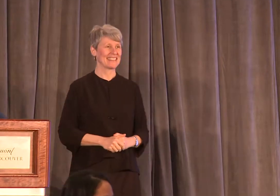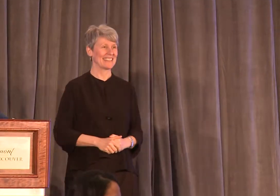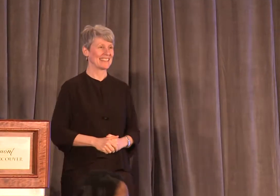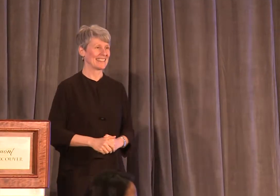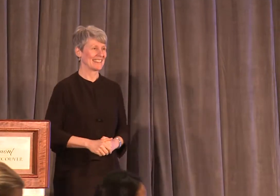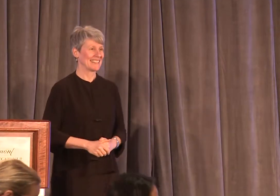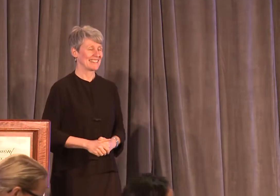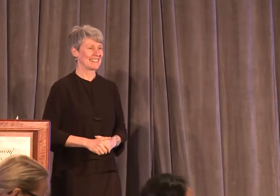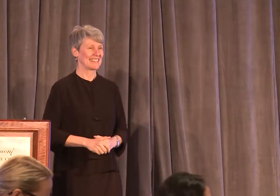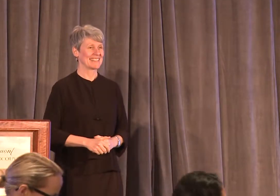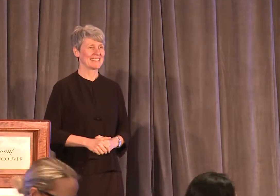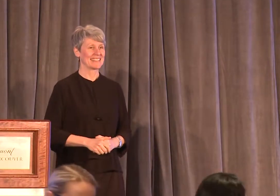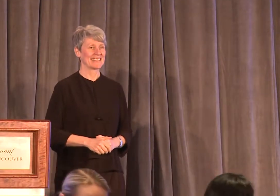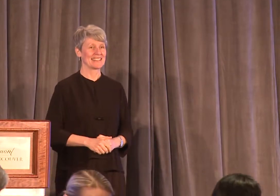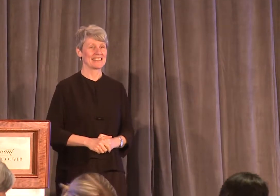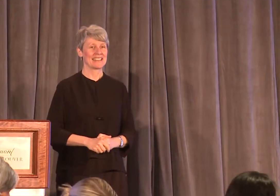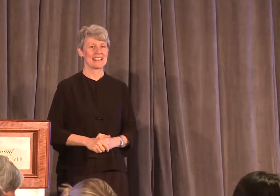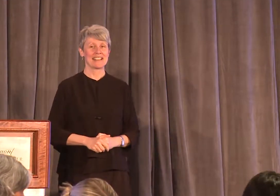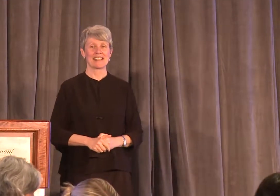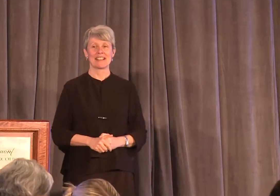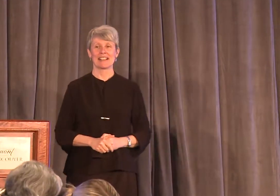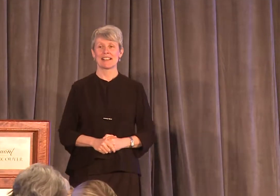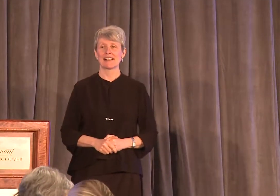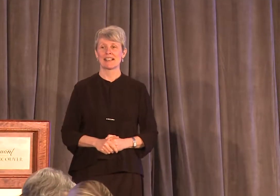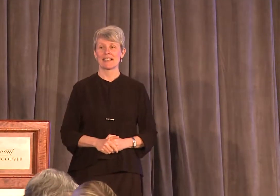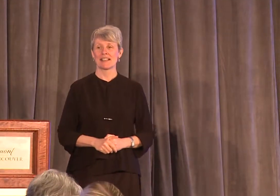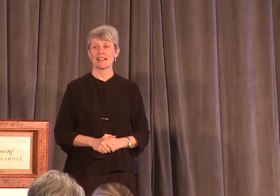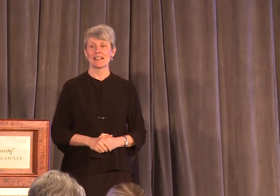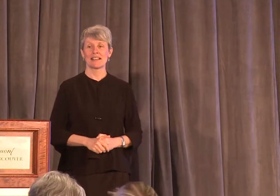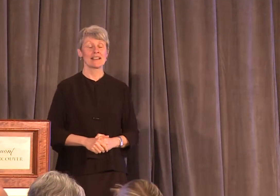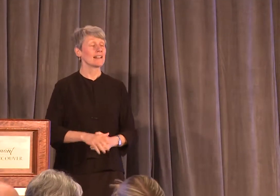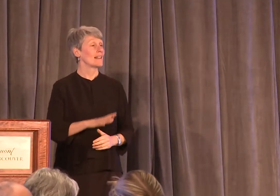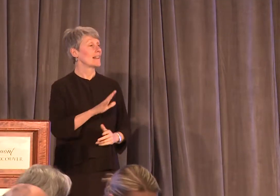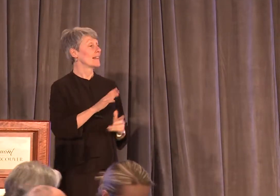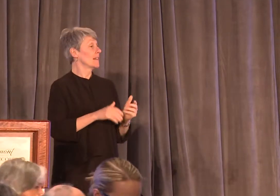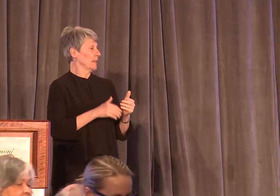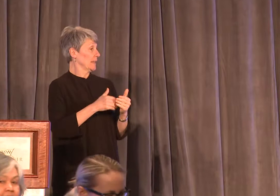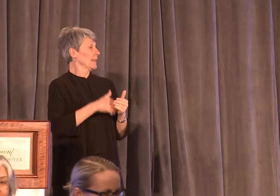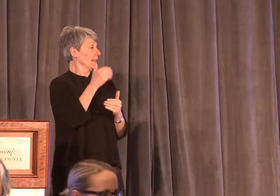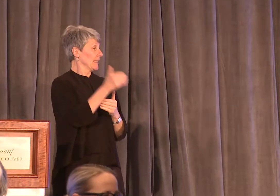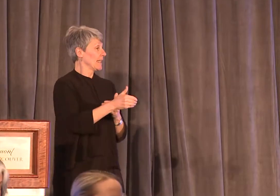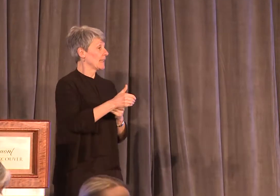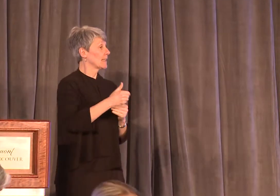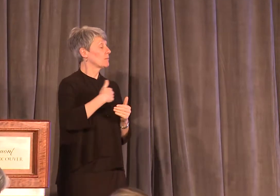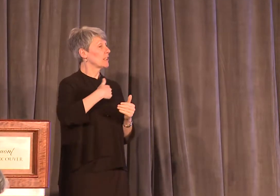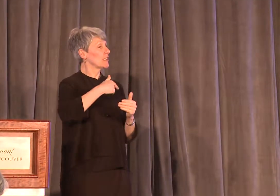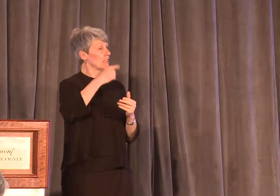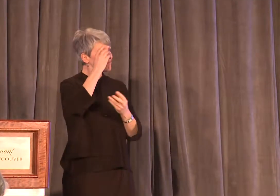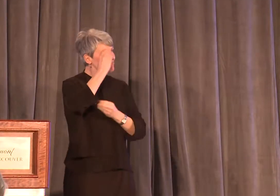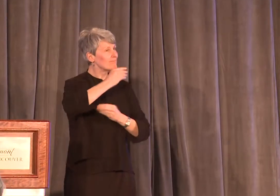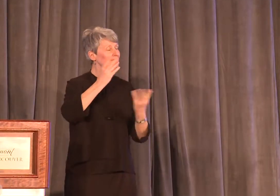Awesome. I am very, very pleased now to introduce